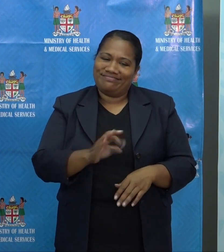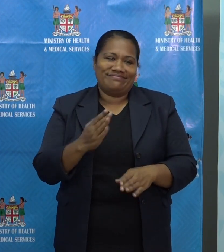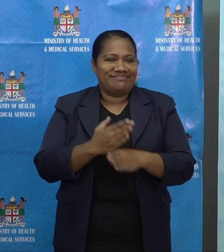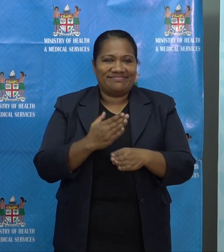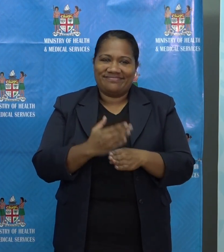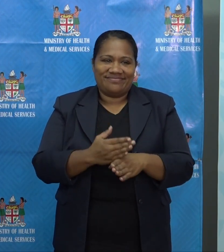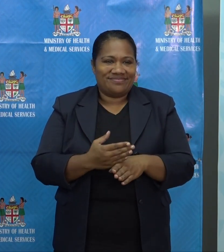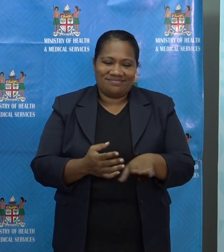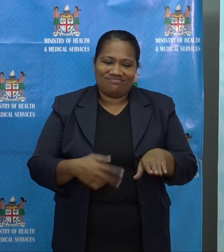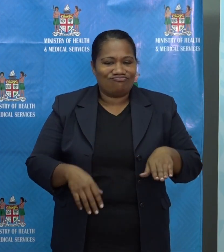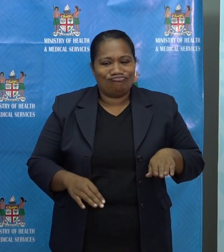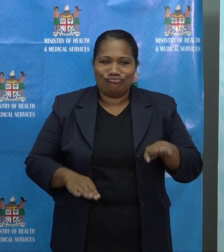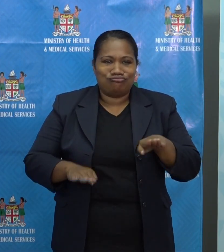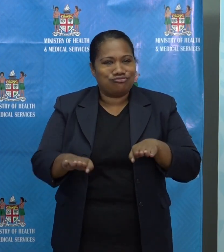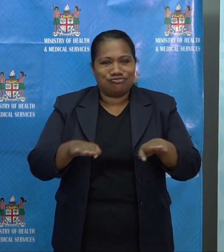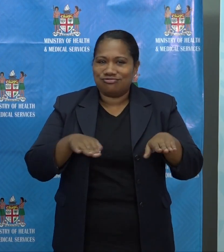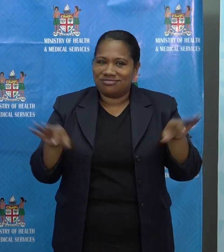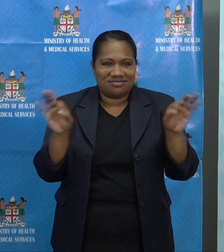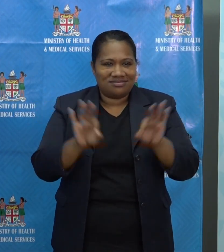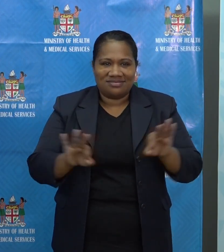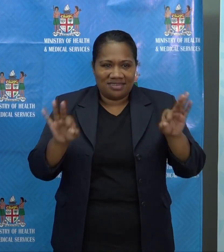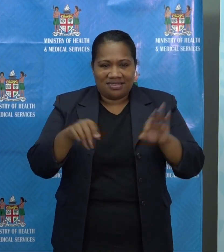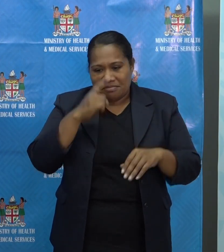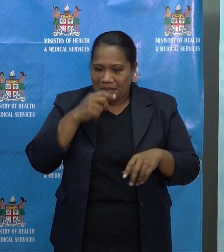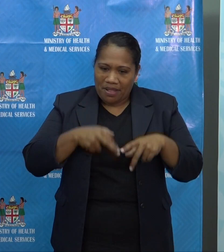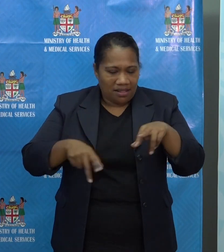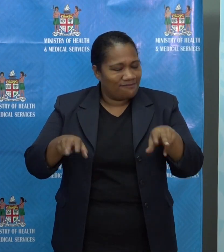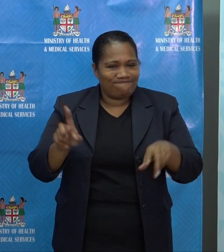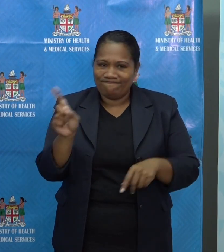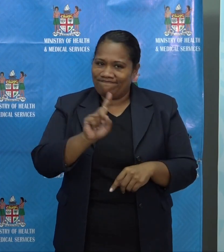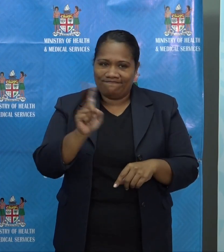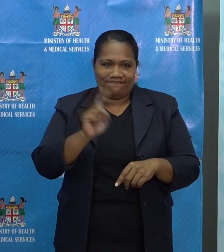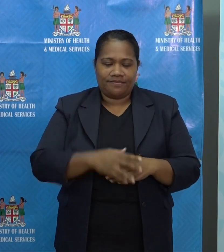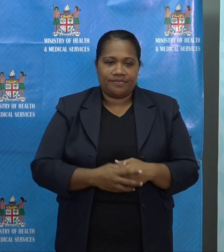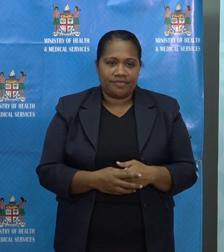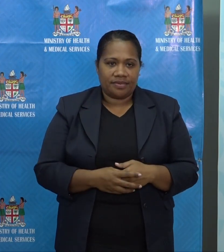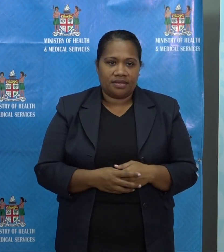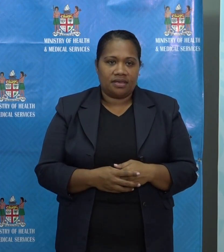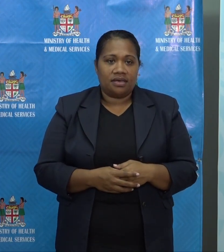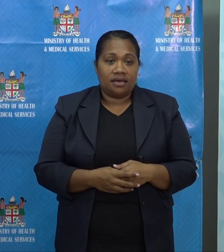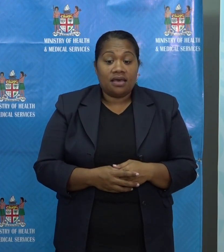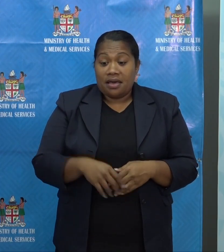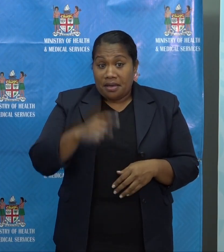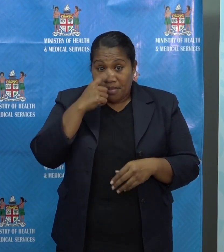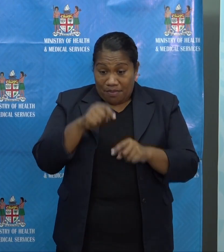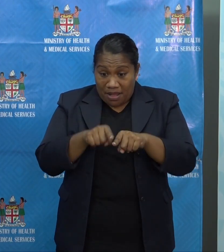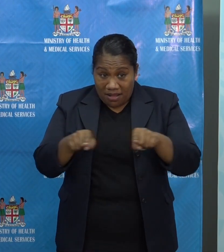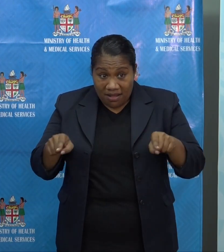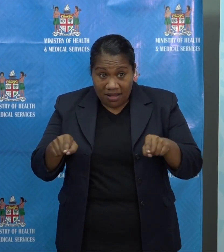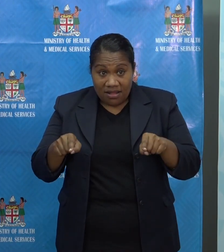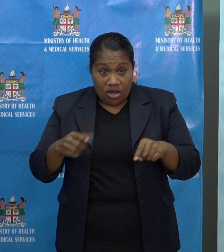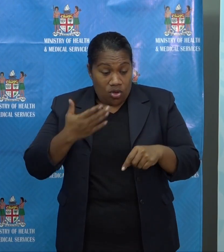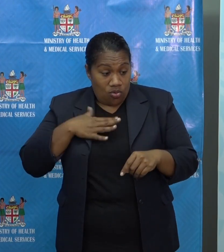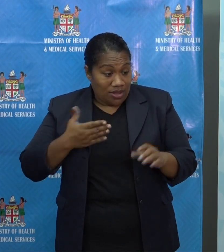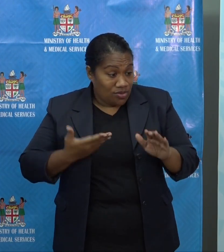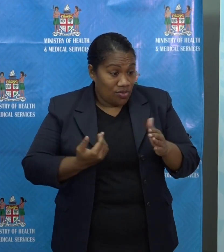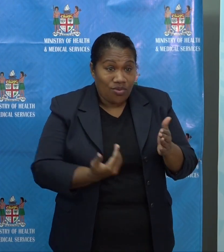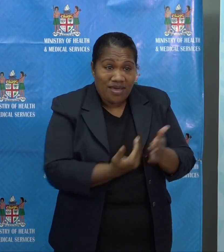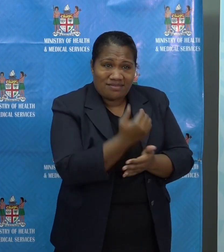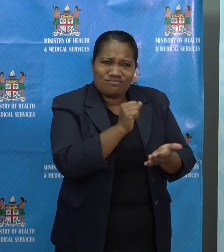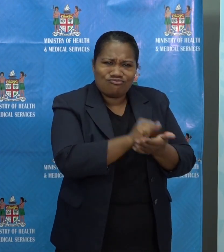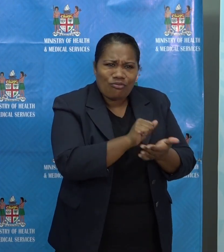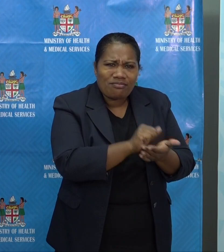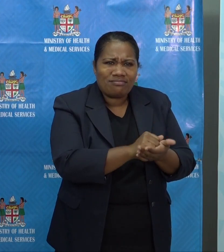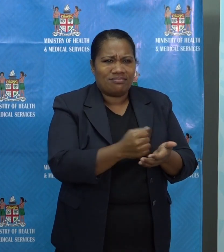For all other businesses, customers should not be allowed to enter premises unless they are masked. And the staff of